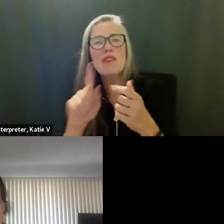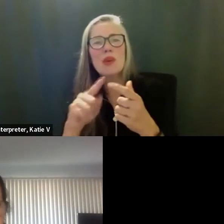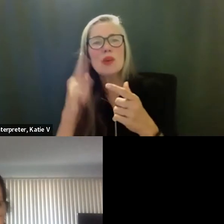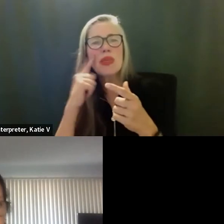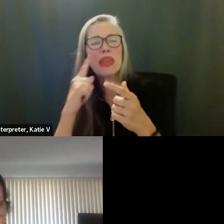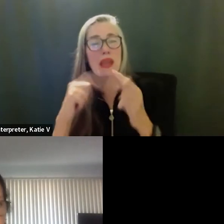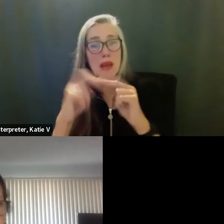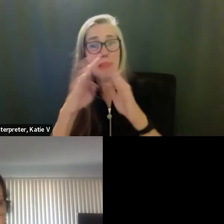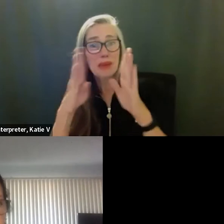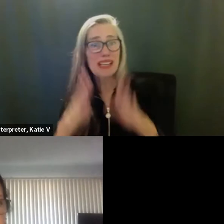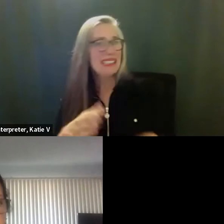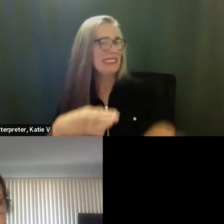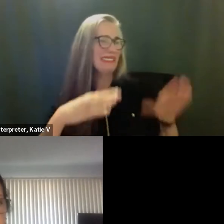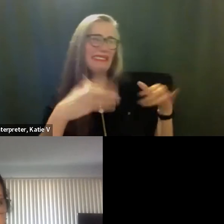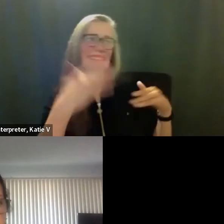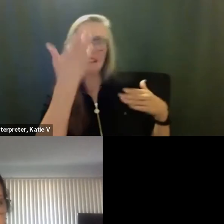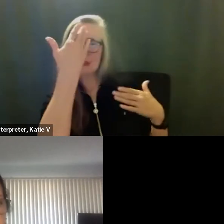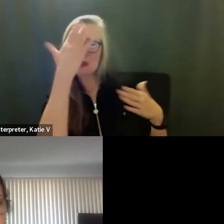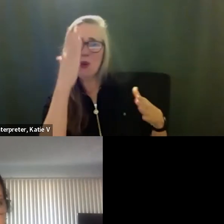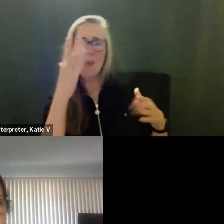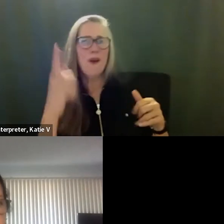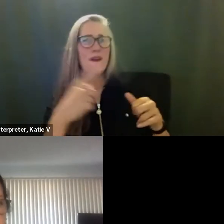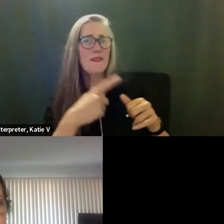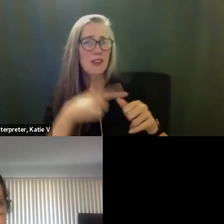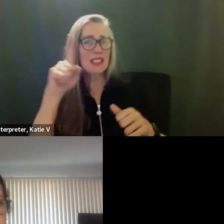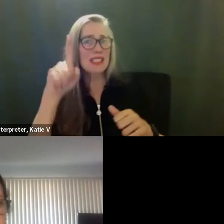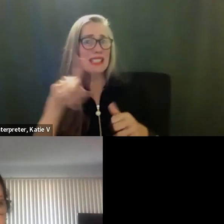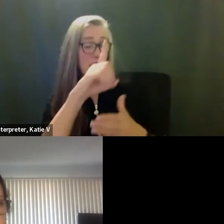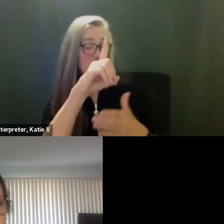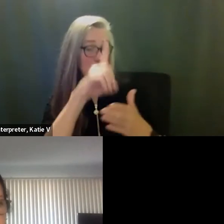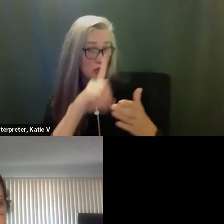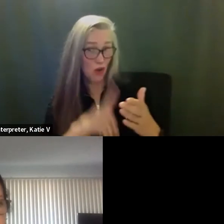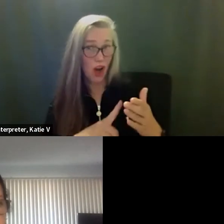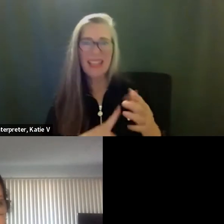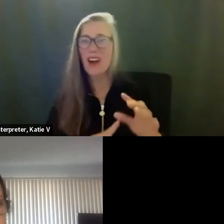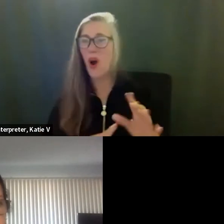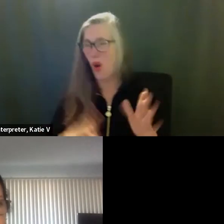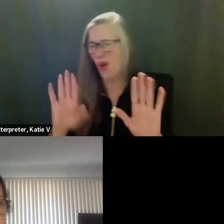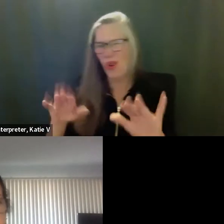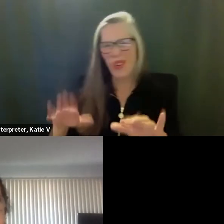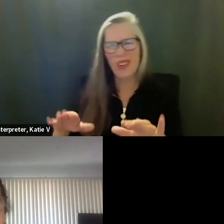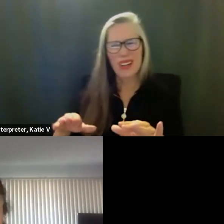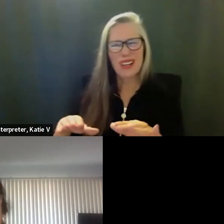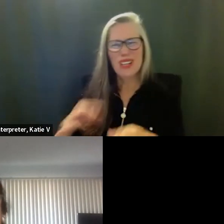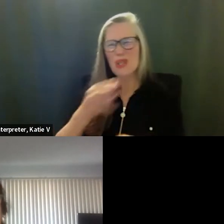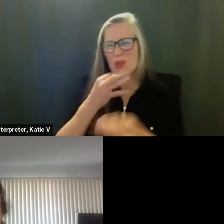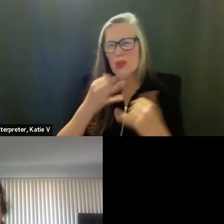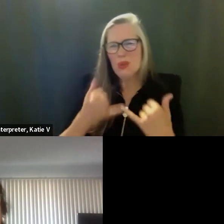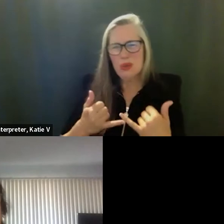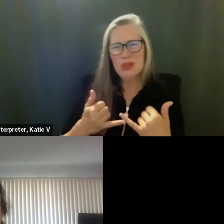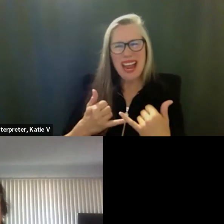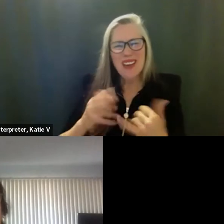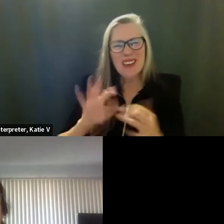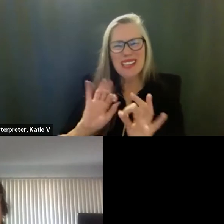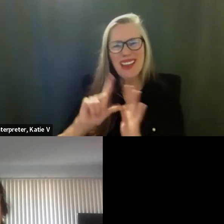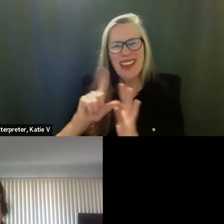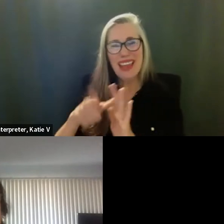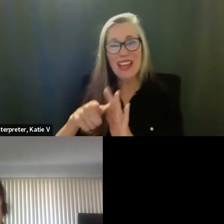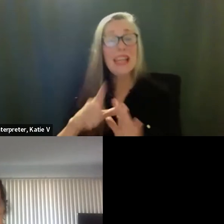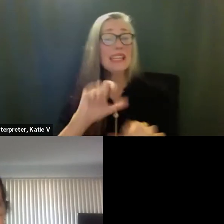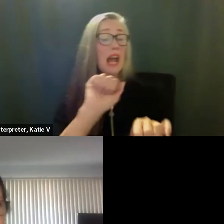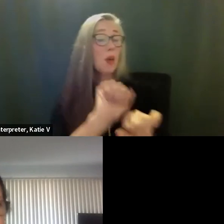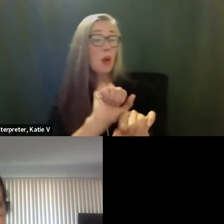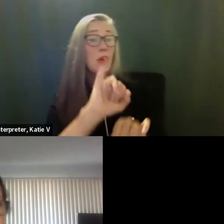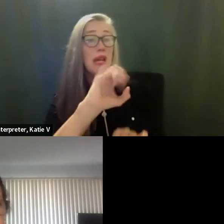not because what we need to do first, get the drawings created. see. Too soon. So we're working with Jeff at, uh, at the university